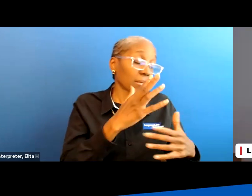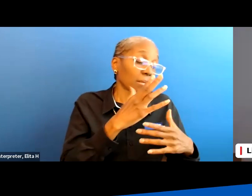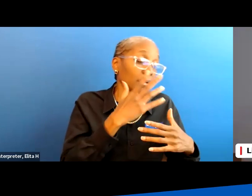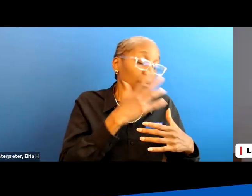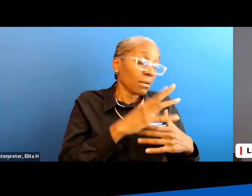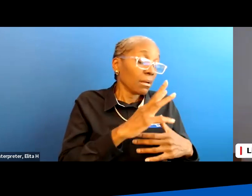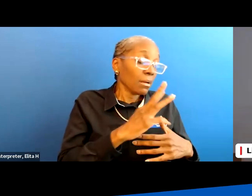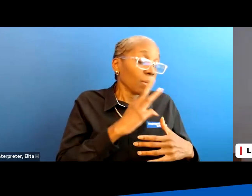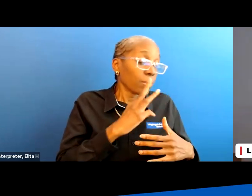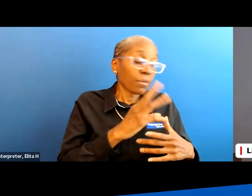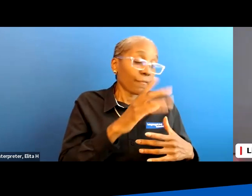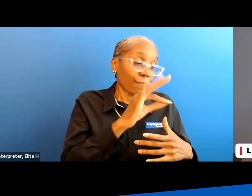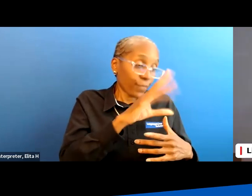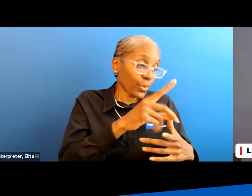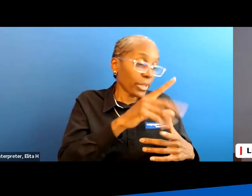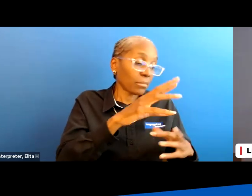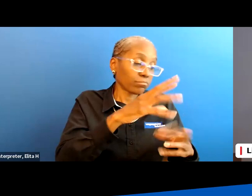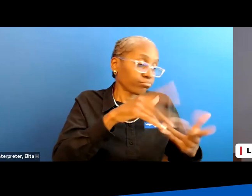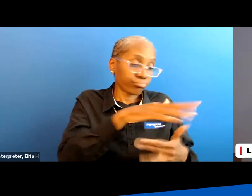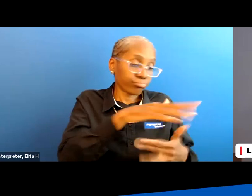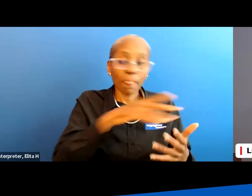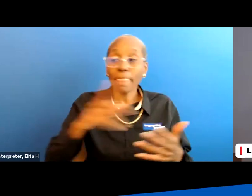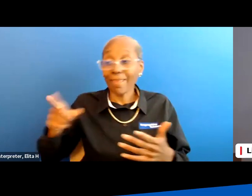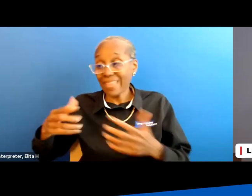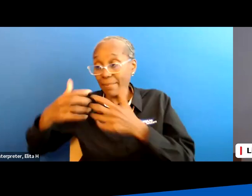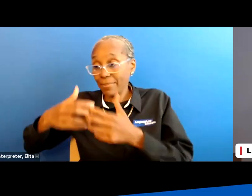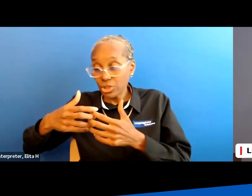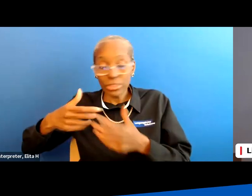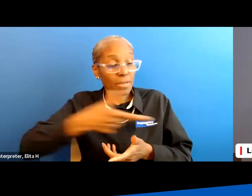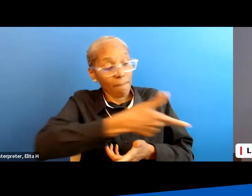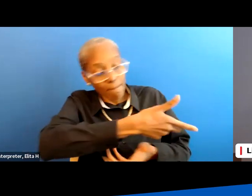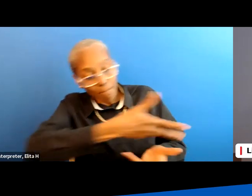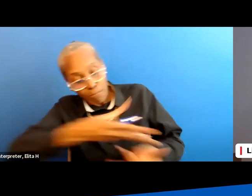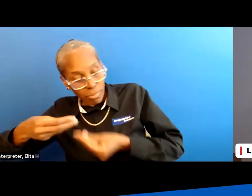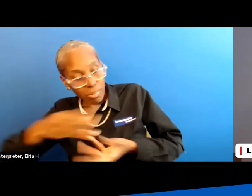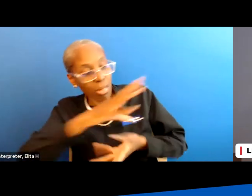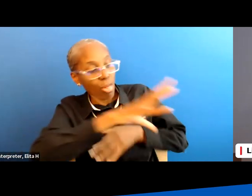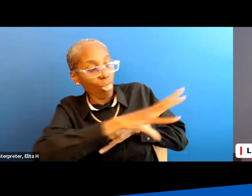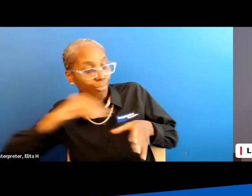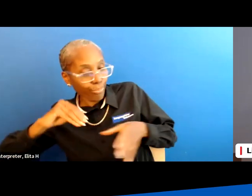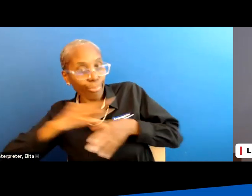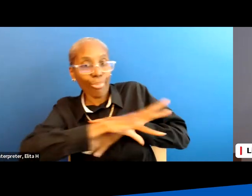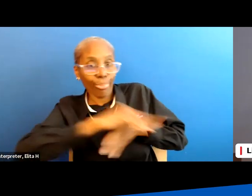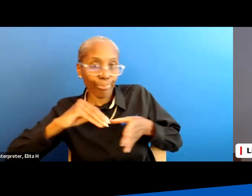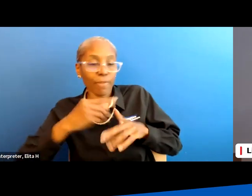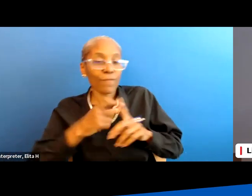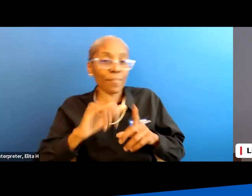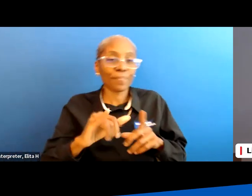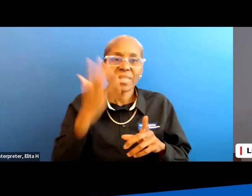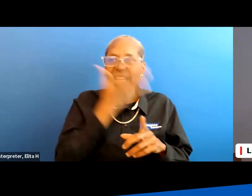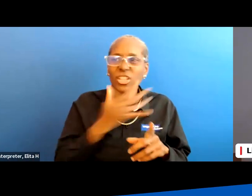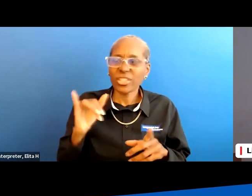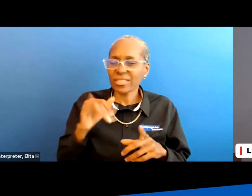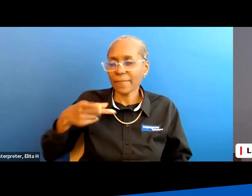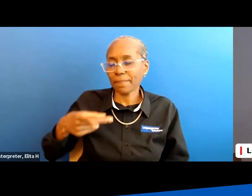aspirates out fluid which means it's pulling urine out of the bladder now it looks to me a lot like the pristine